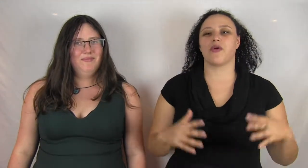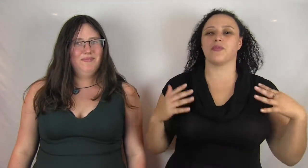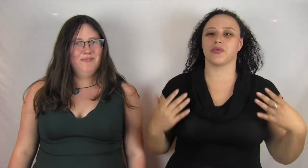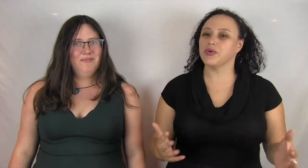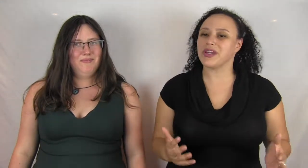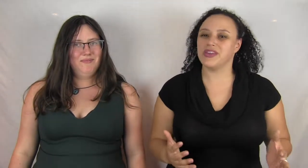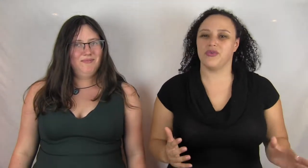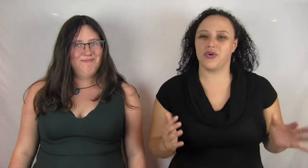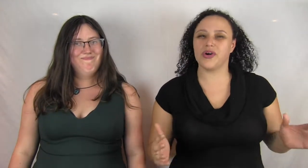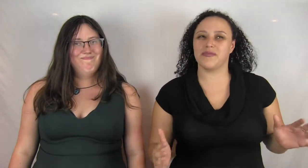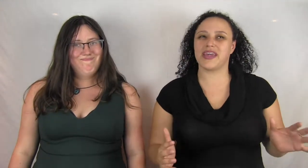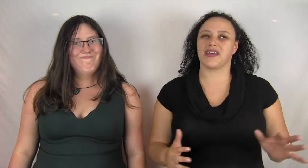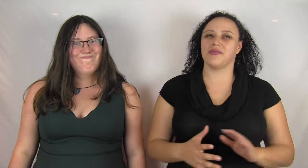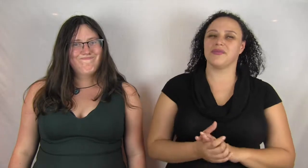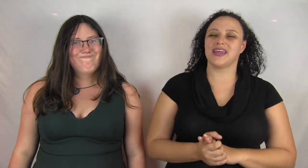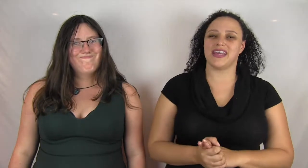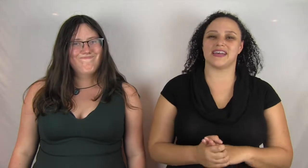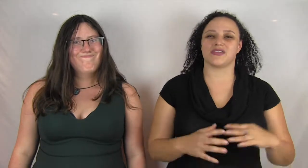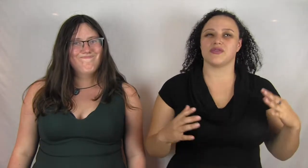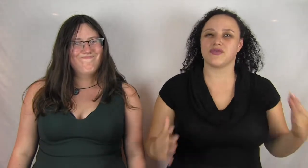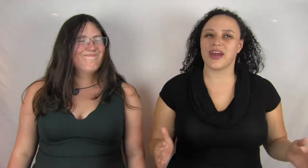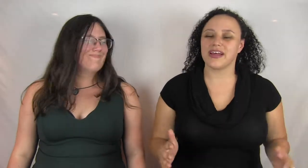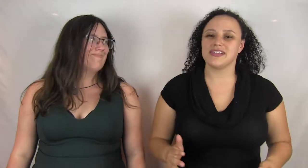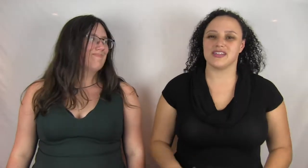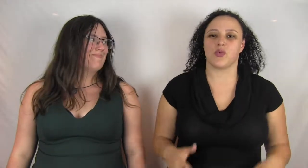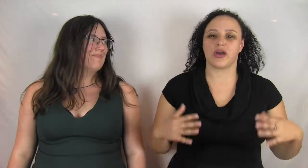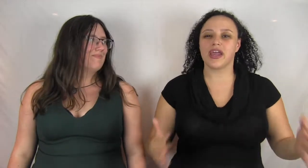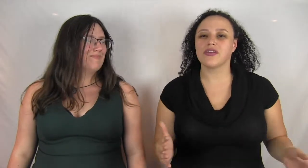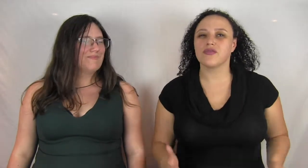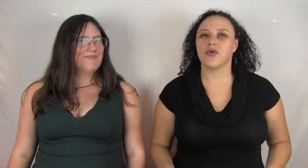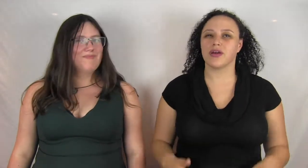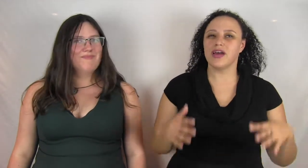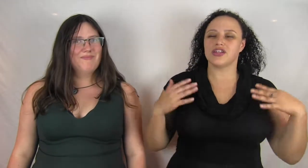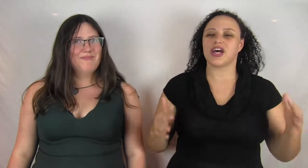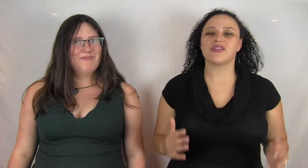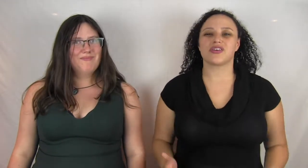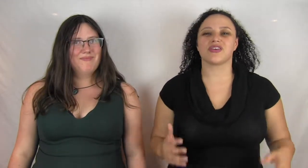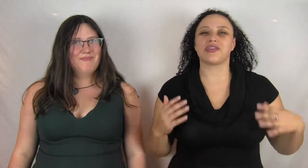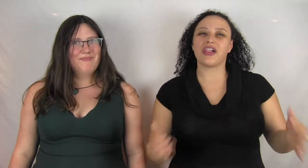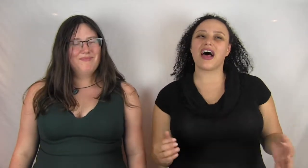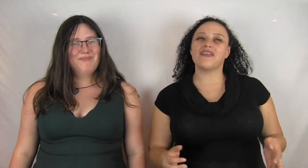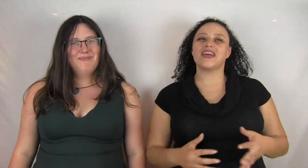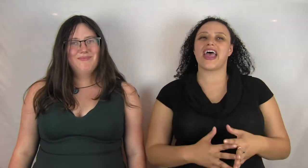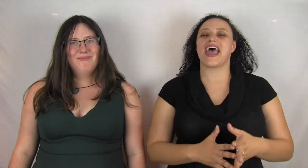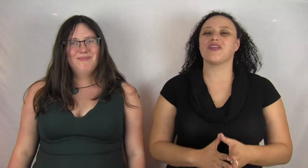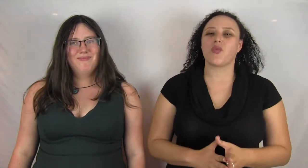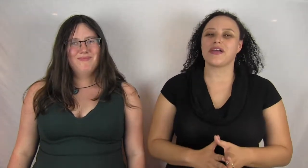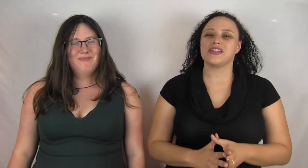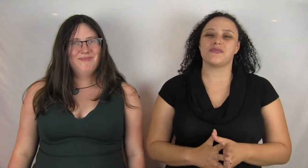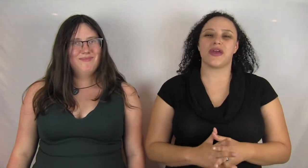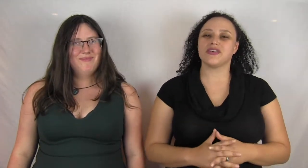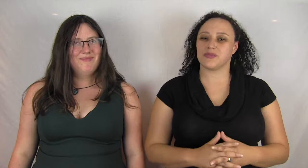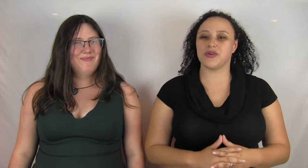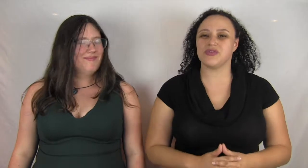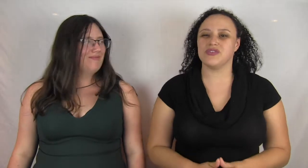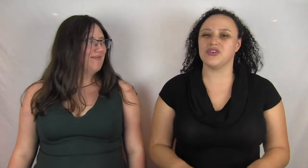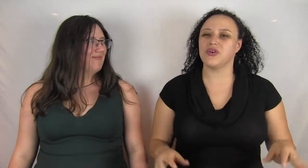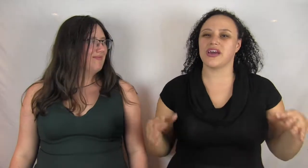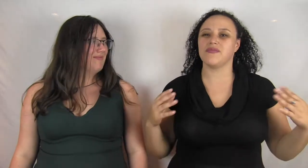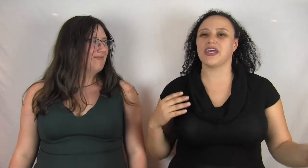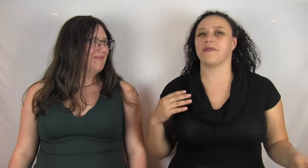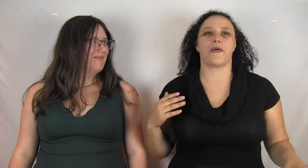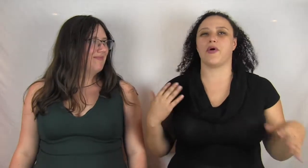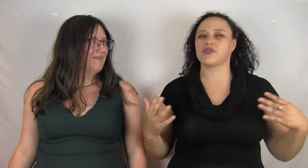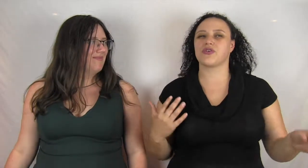considering how brooding you could make him. He has close friends, he's well cared for, sheltered, loved, and while his parents' murders